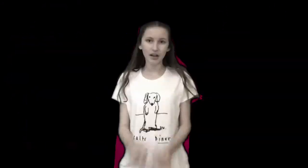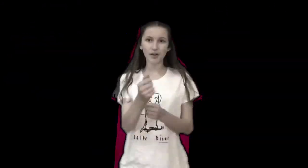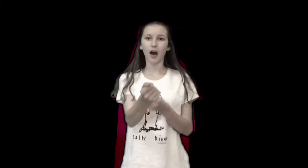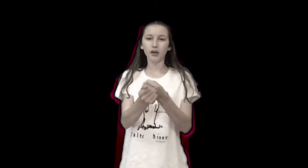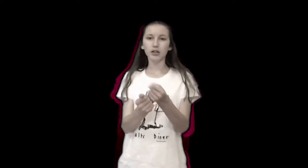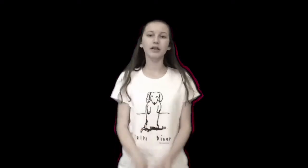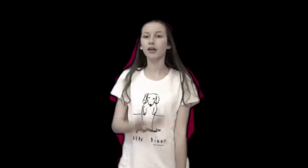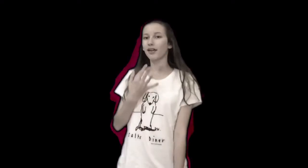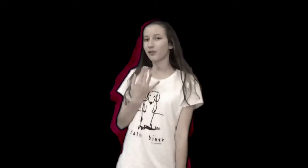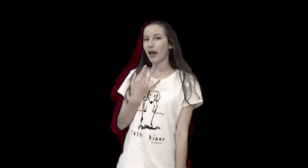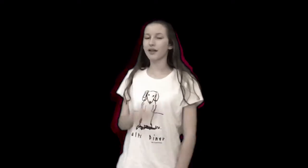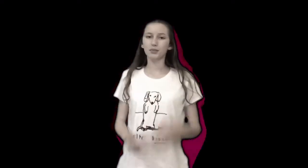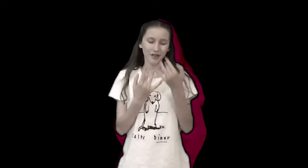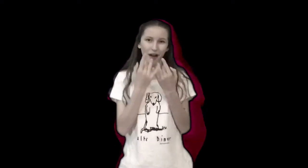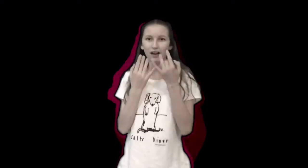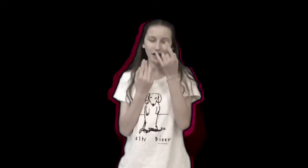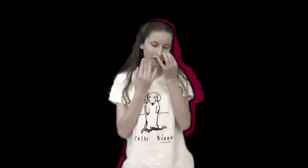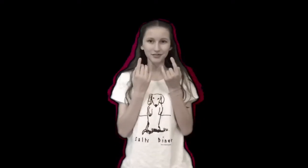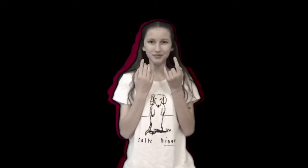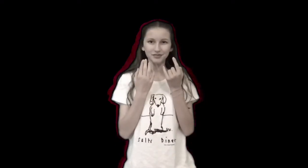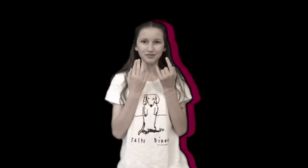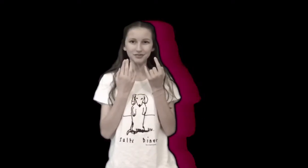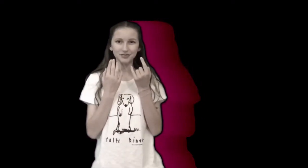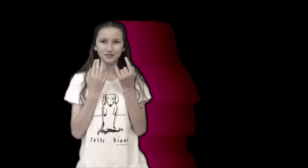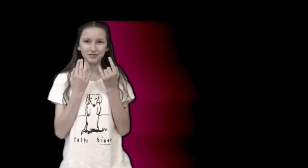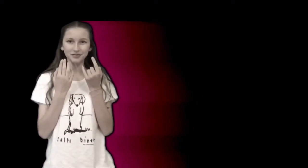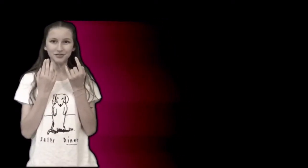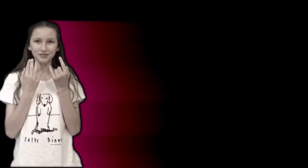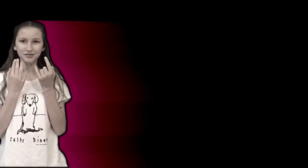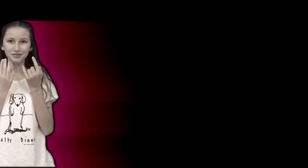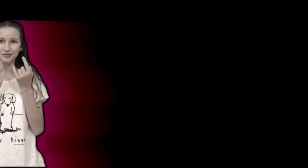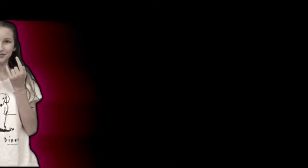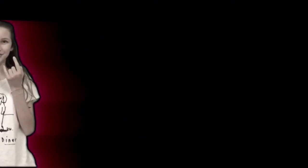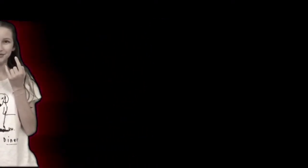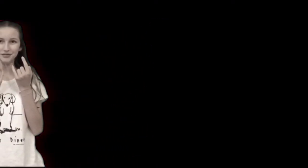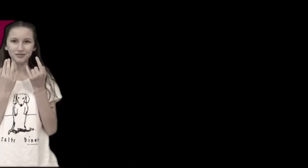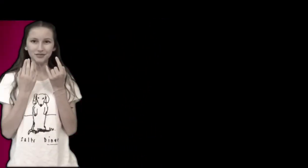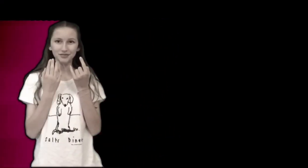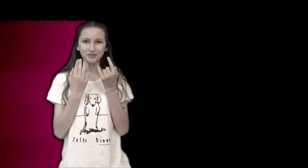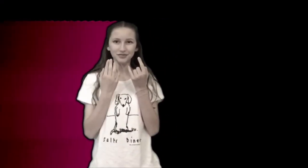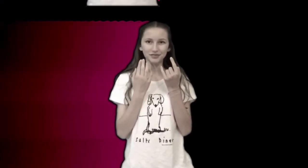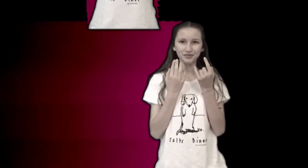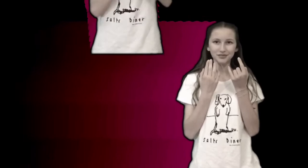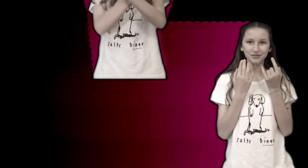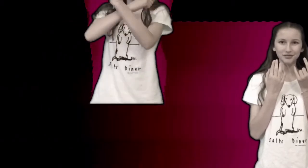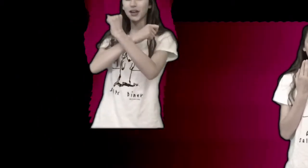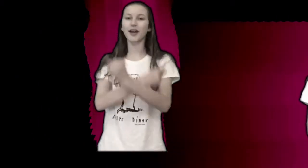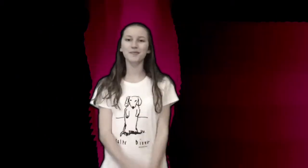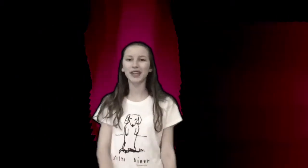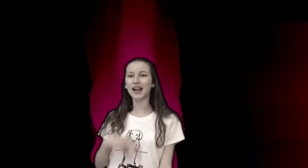Fighting flames of fire, hang on the burning wires, we don't care